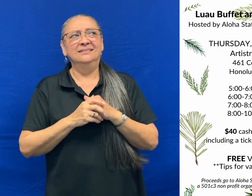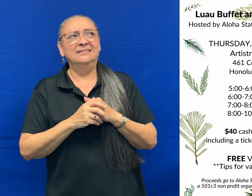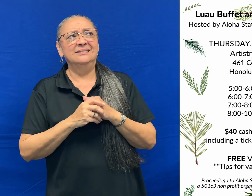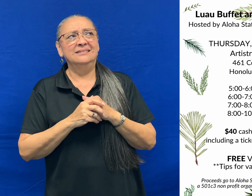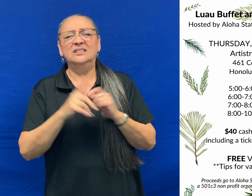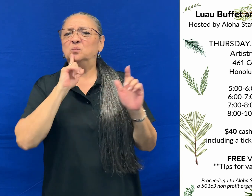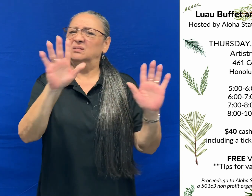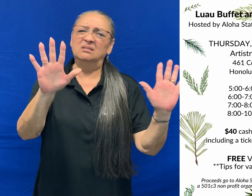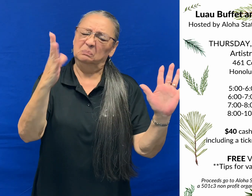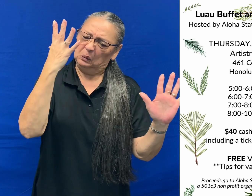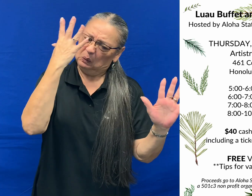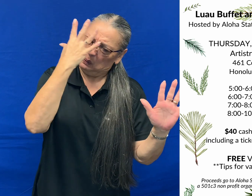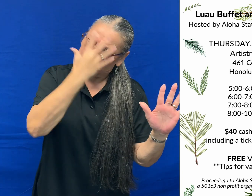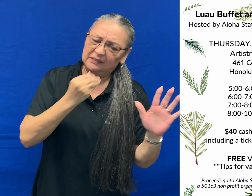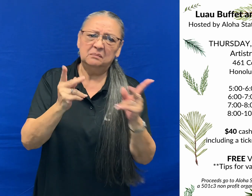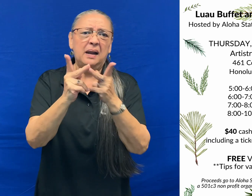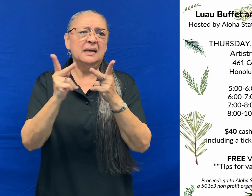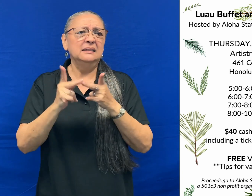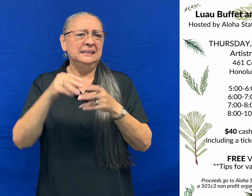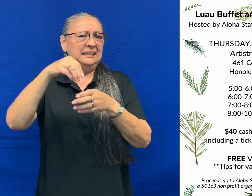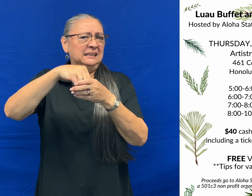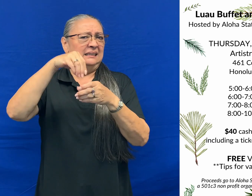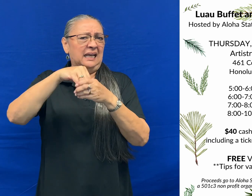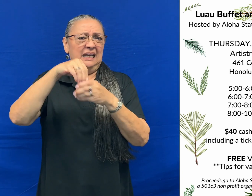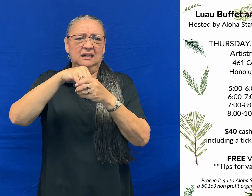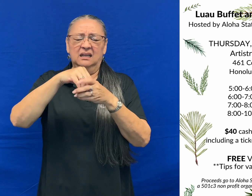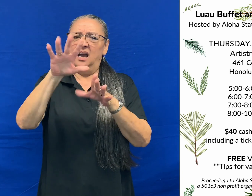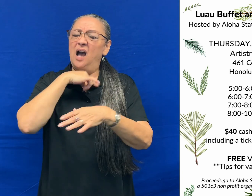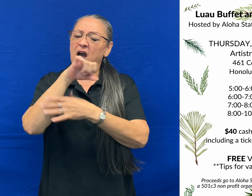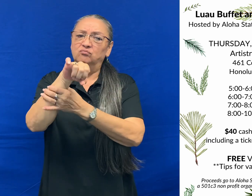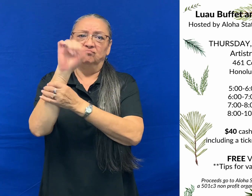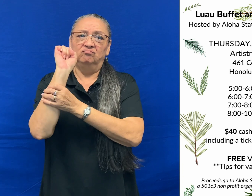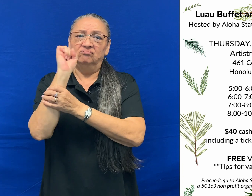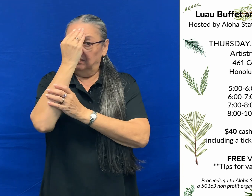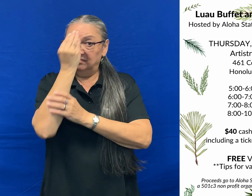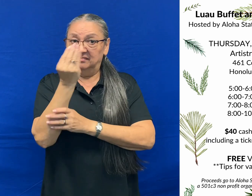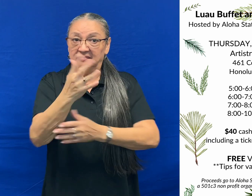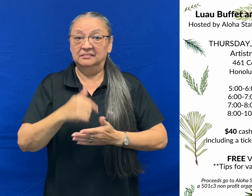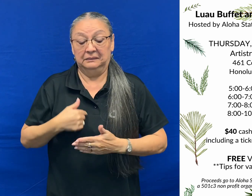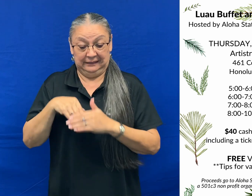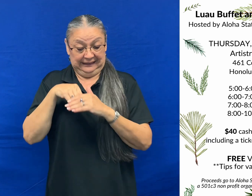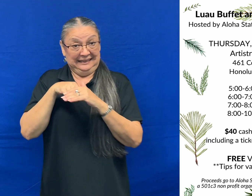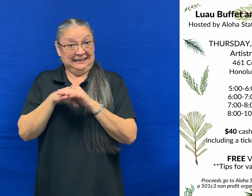Artistry Honolulu is beautiful inside. I was blown away at how beautiful it is.